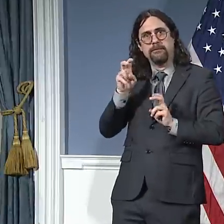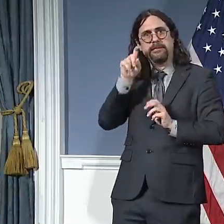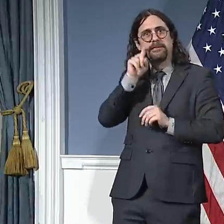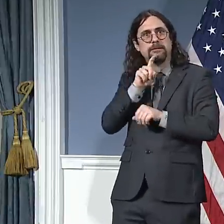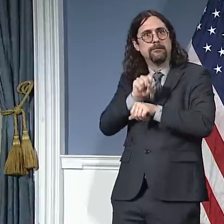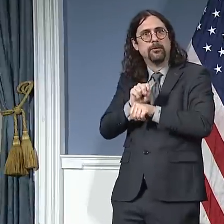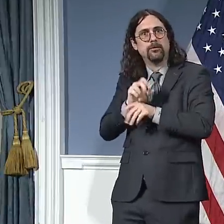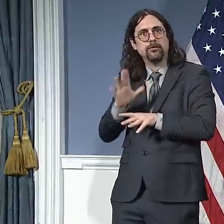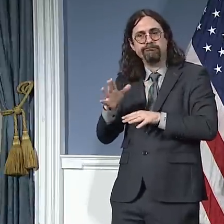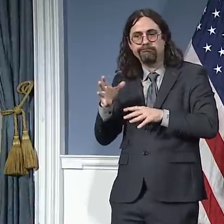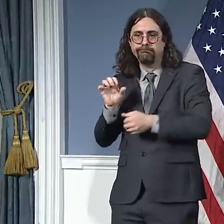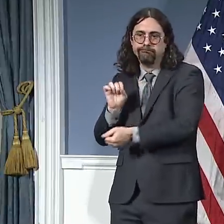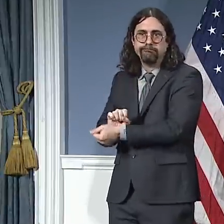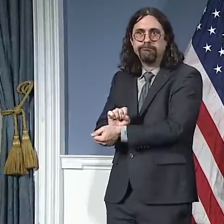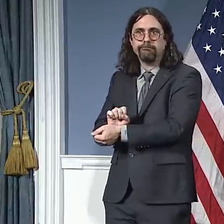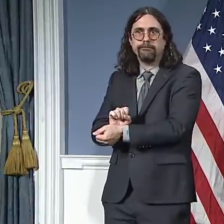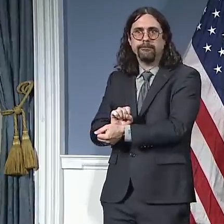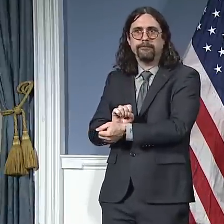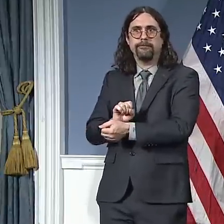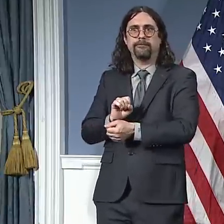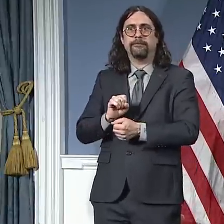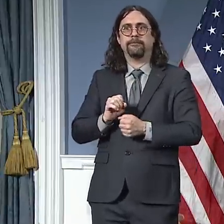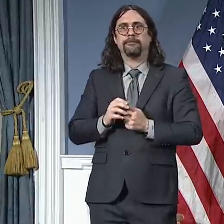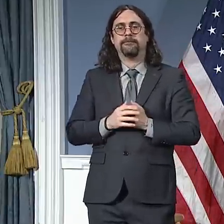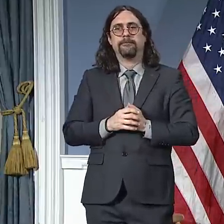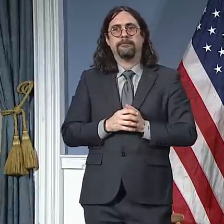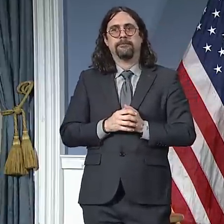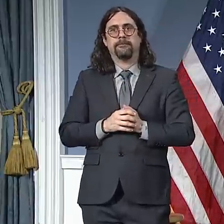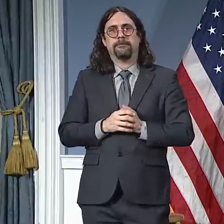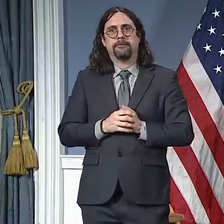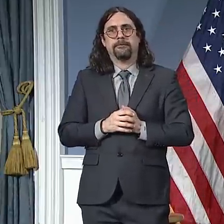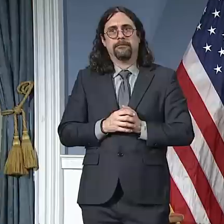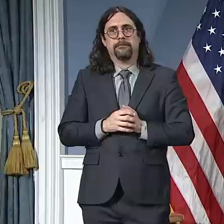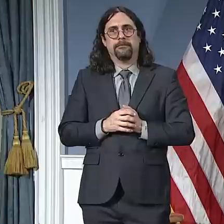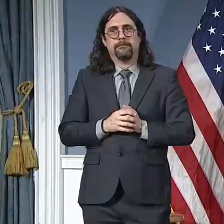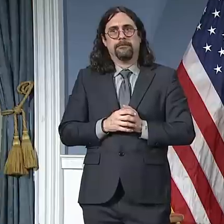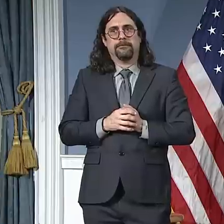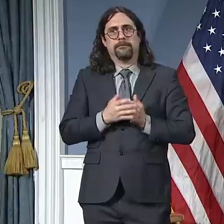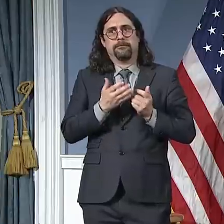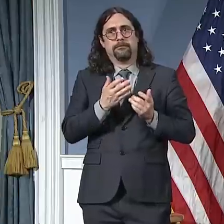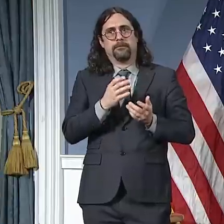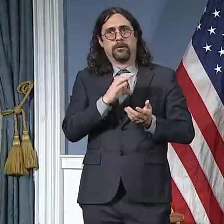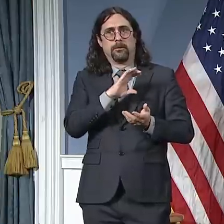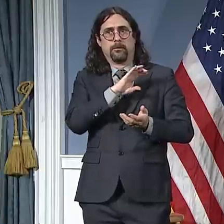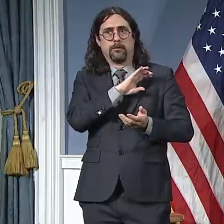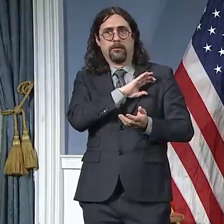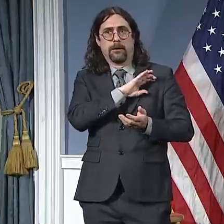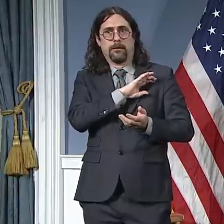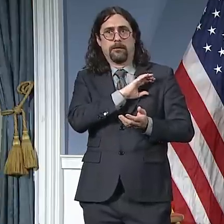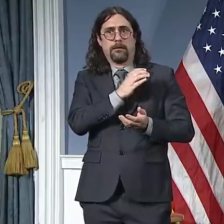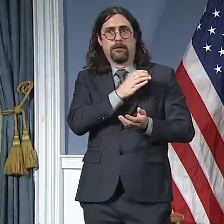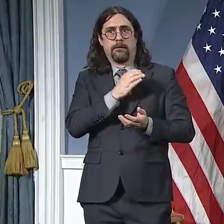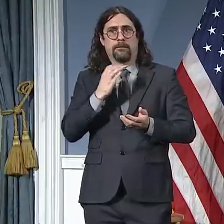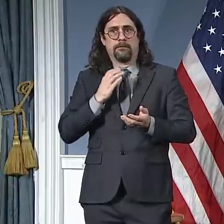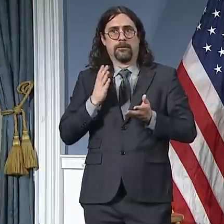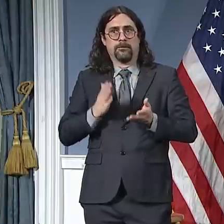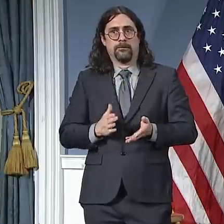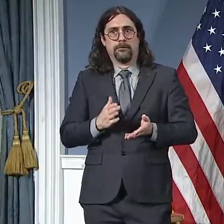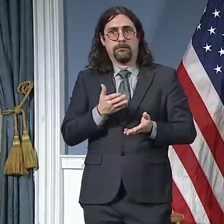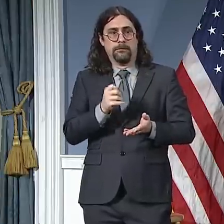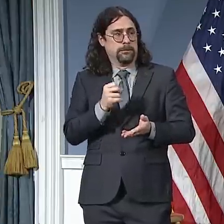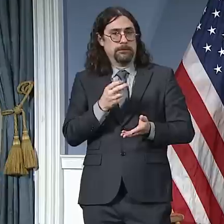the commissioner can speak better to it. And why don't we... Oh, he's on. Okay. Commissioner Shea, let me just summarize the... Can you hear me okay, commissioner?